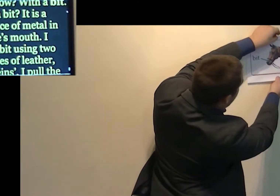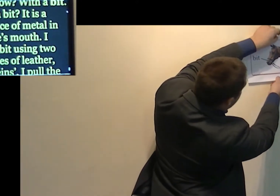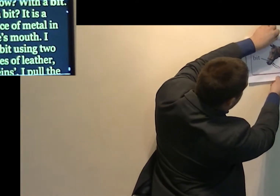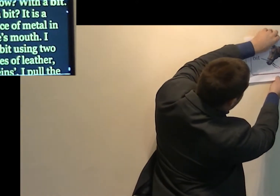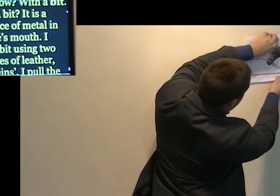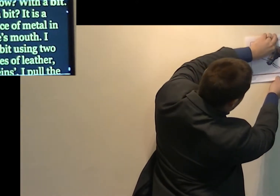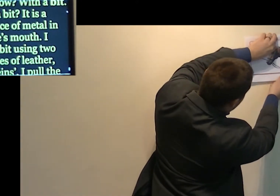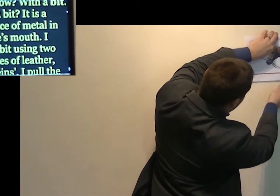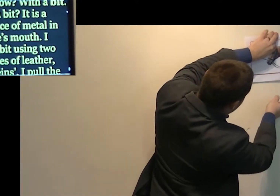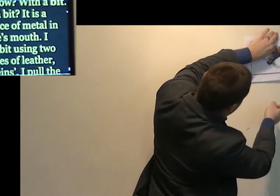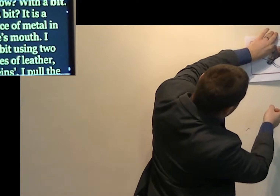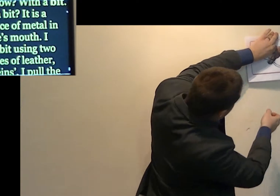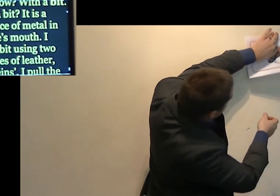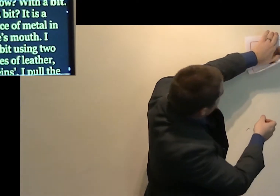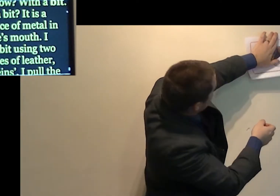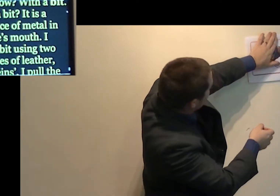go, it's all right, isn't it? In the horses' mount.